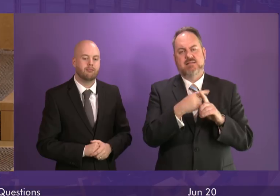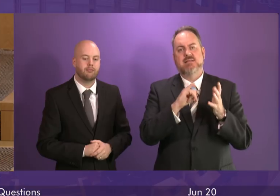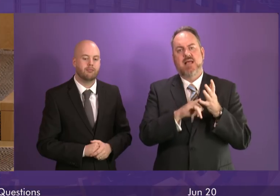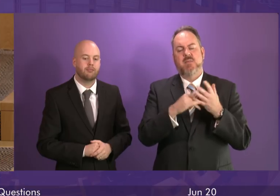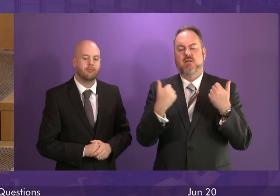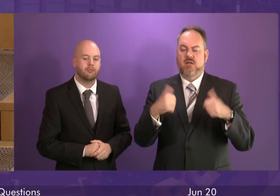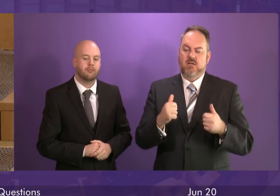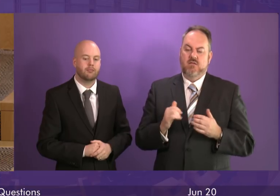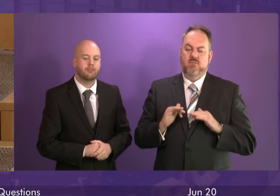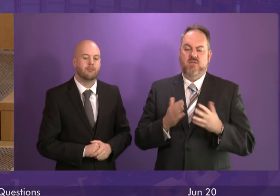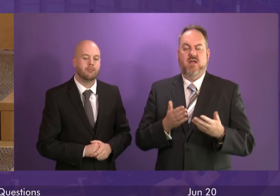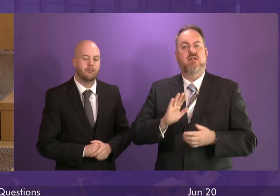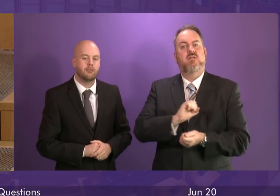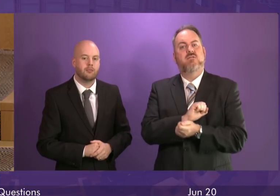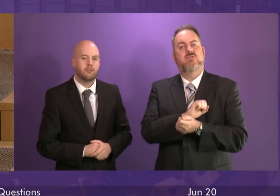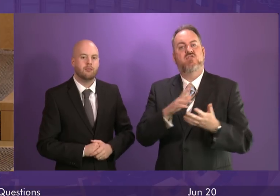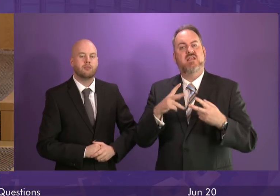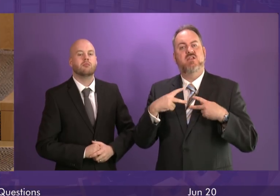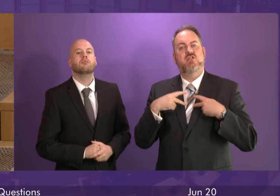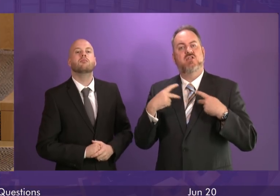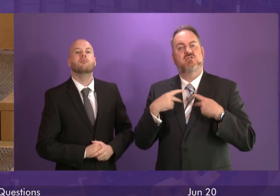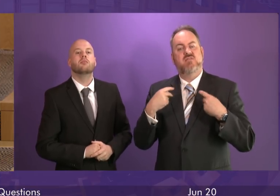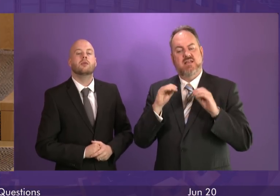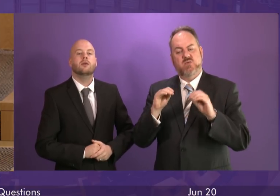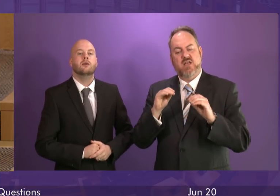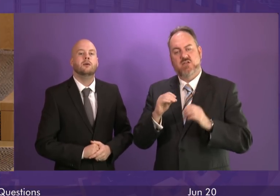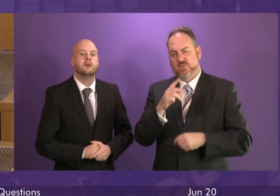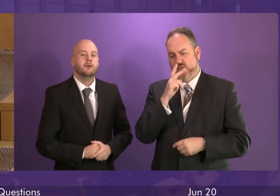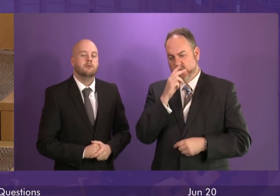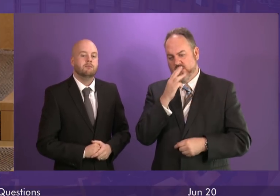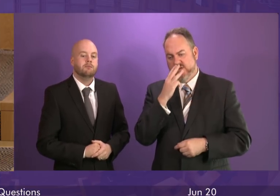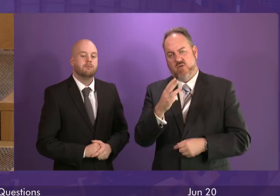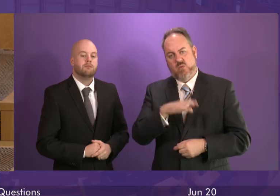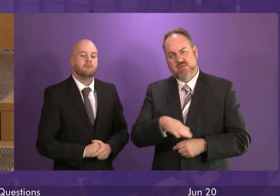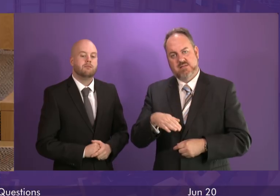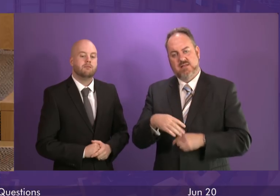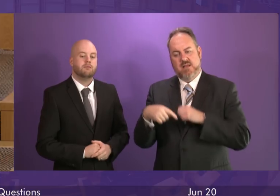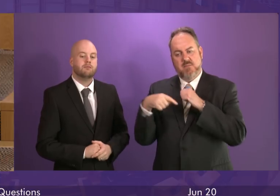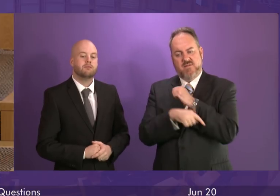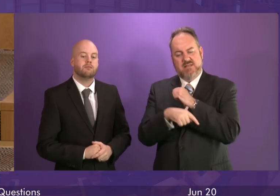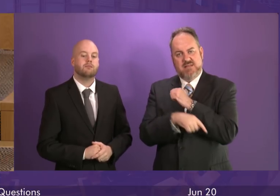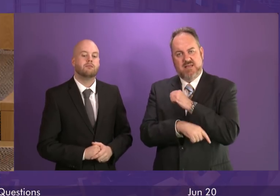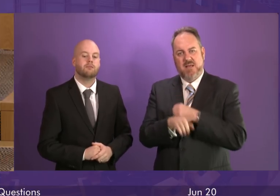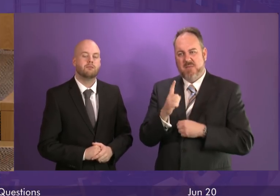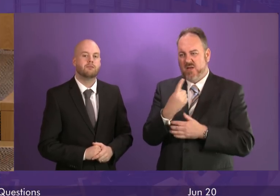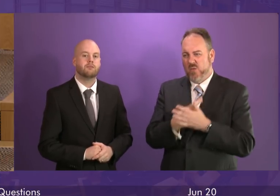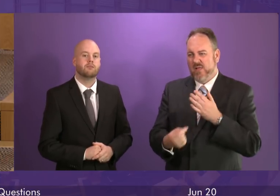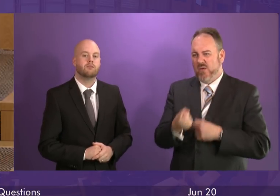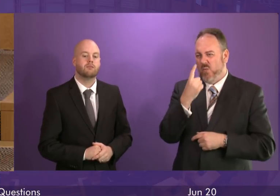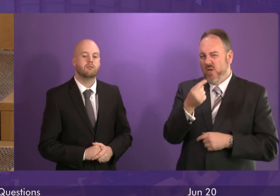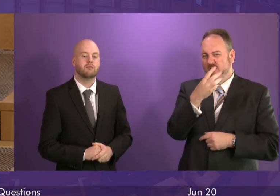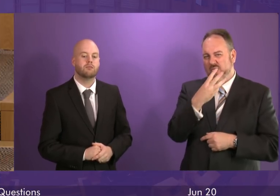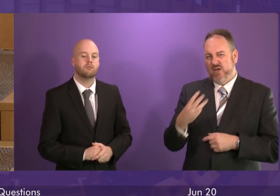nursery education for two-year-olds in poverty. Five years later, only one-third of those children